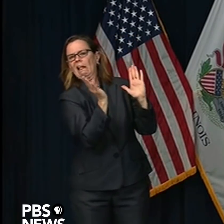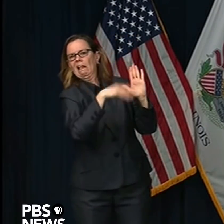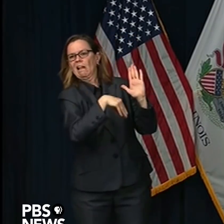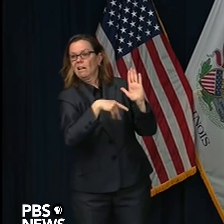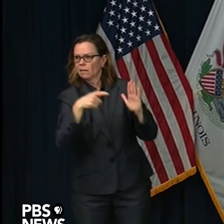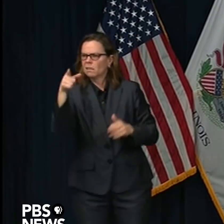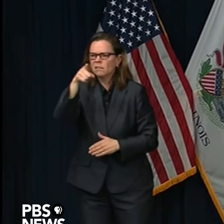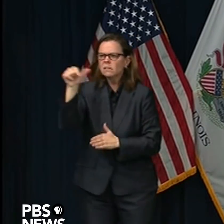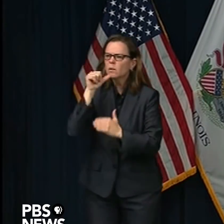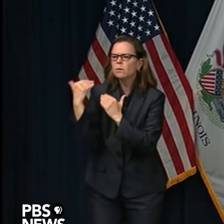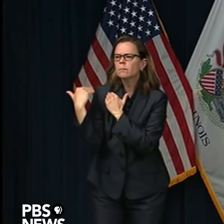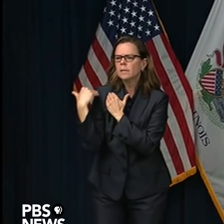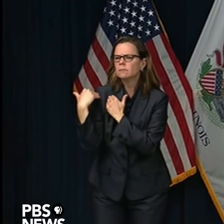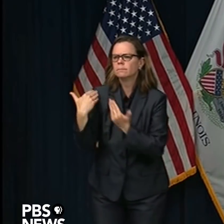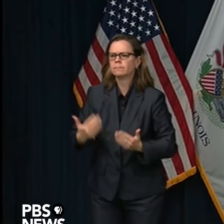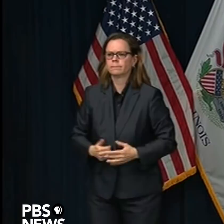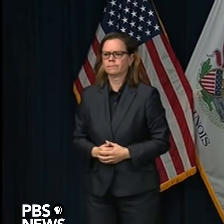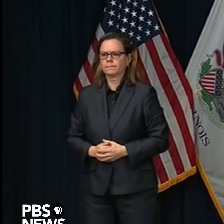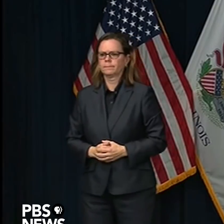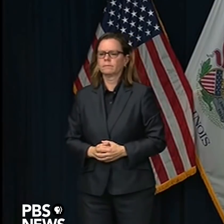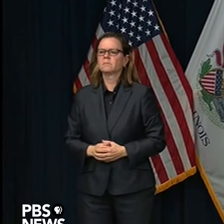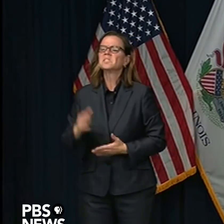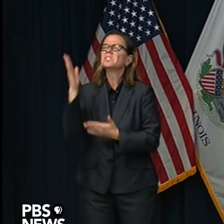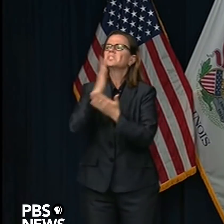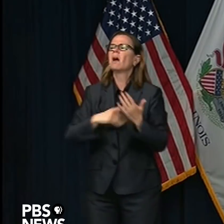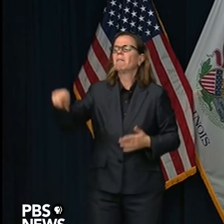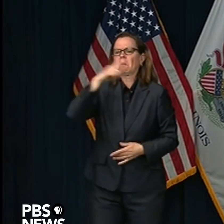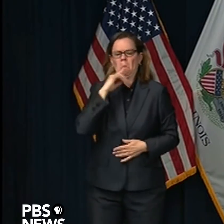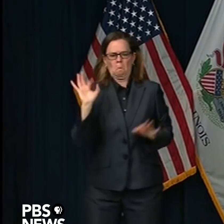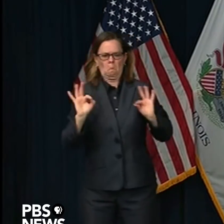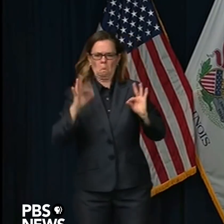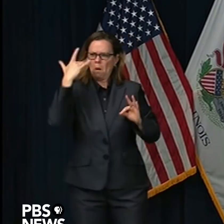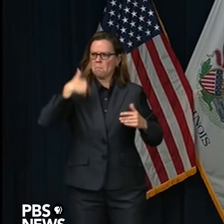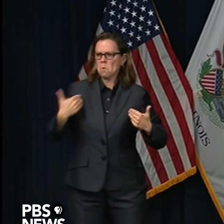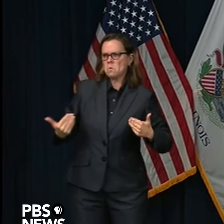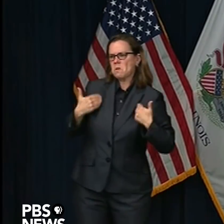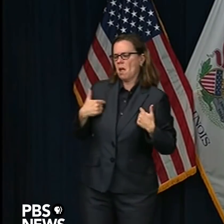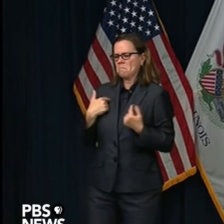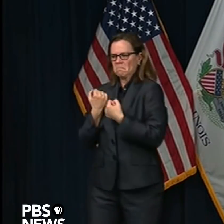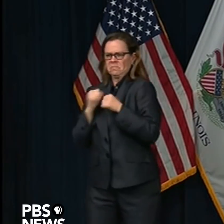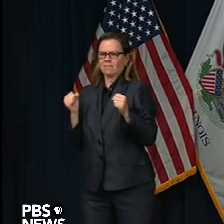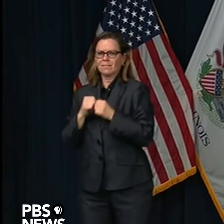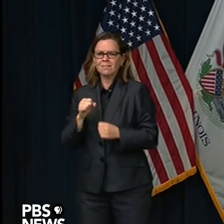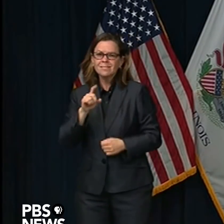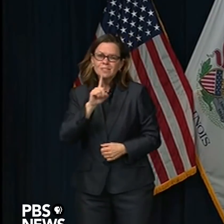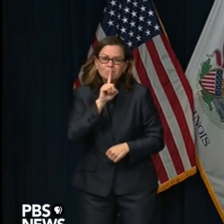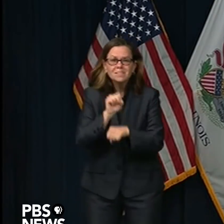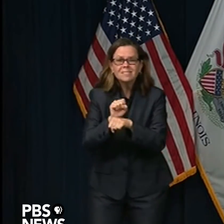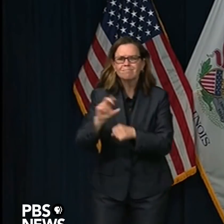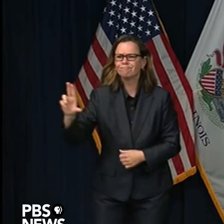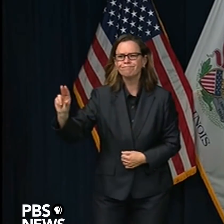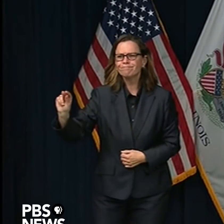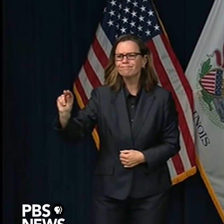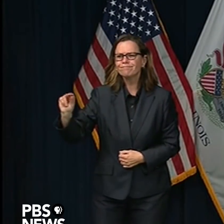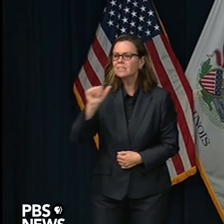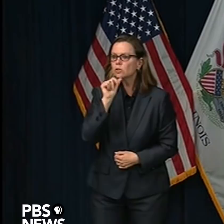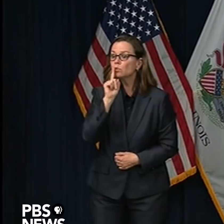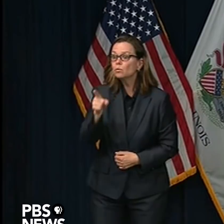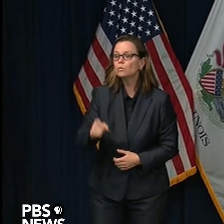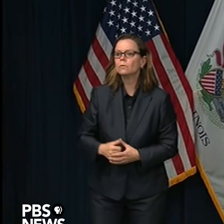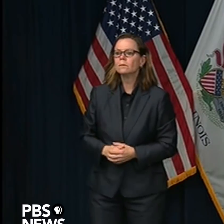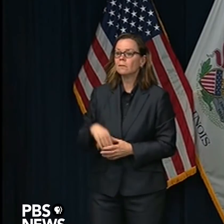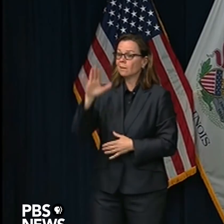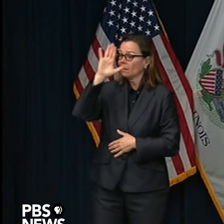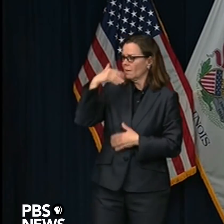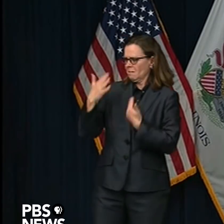I'm young, I'm sure I'll be fine. It's not enough to say that because while you might be fine, the person that you infect might